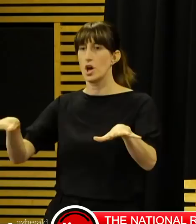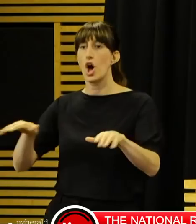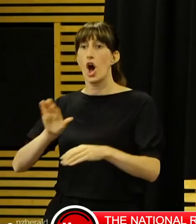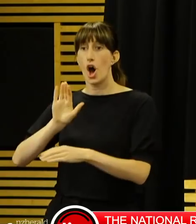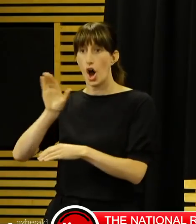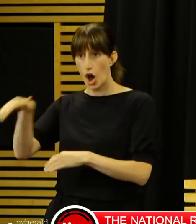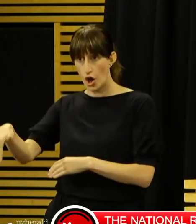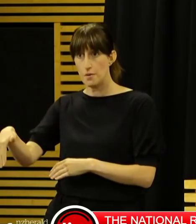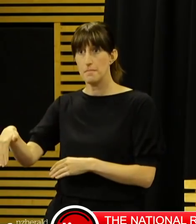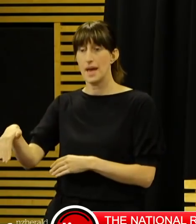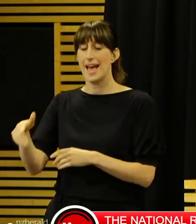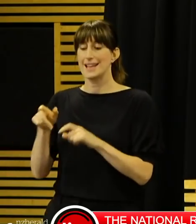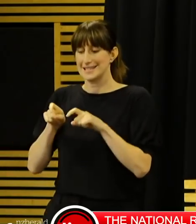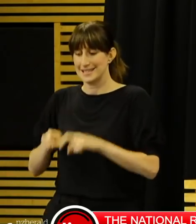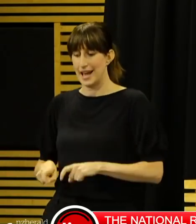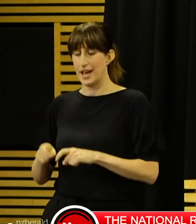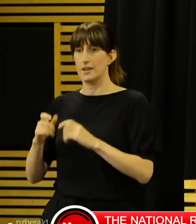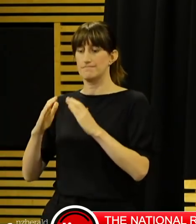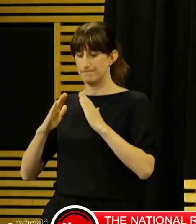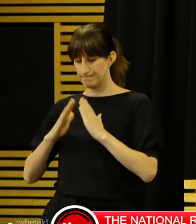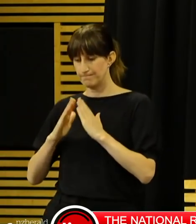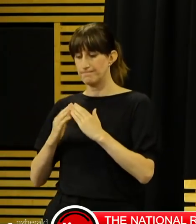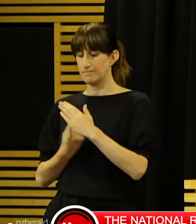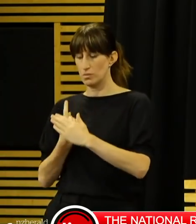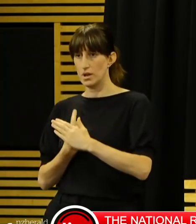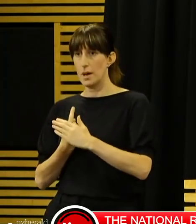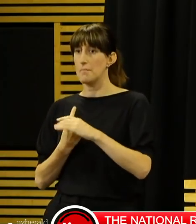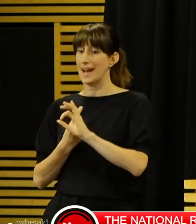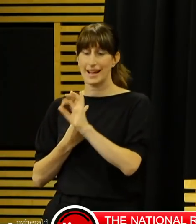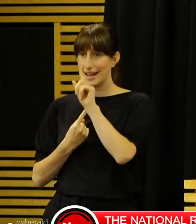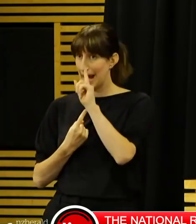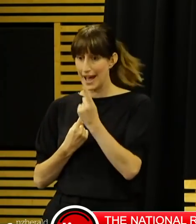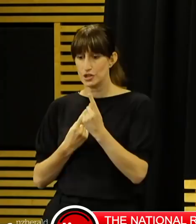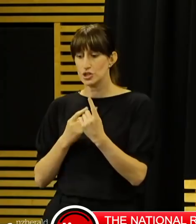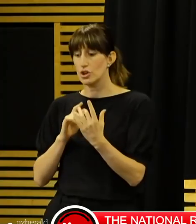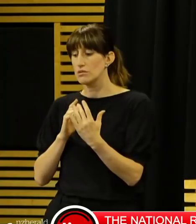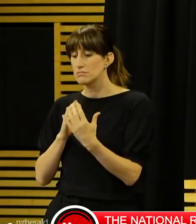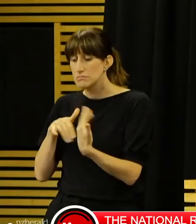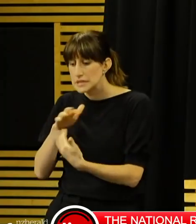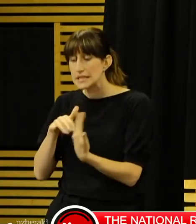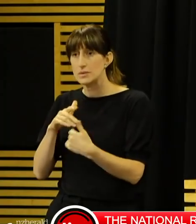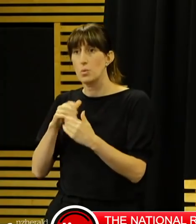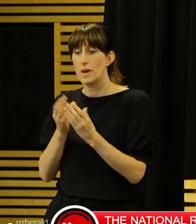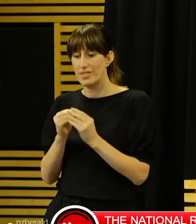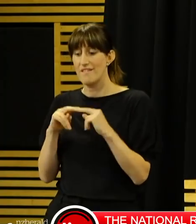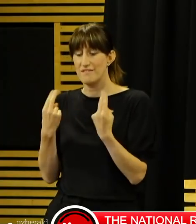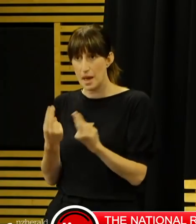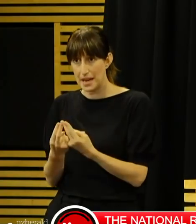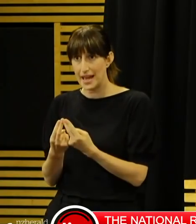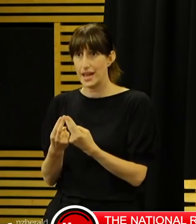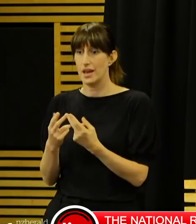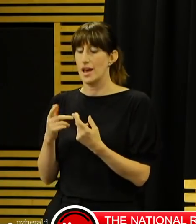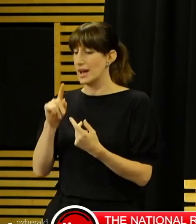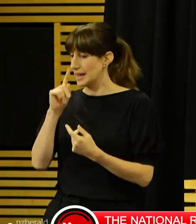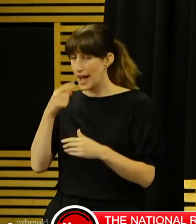days since they last had contact with each other. So this means staff and students should not congregate with anyone